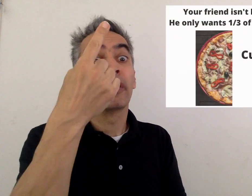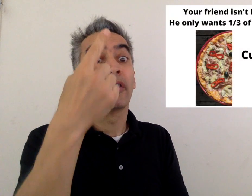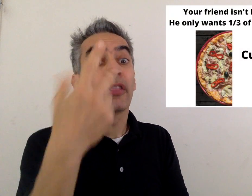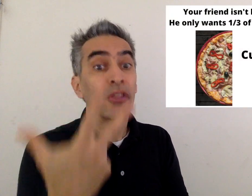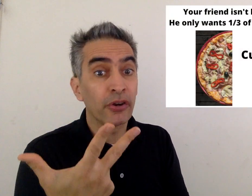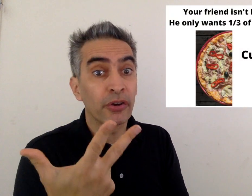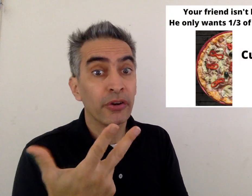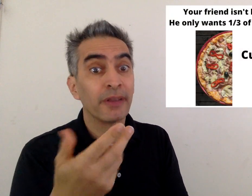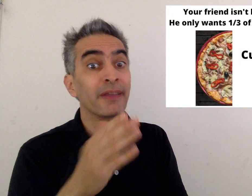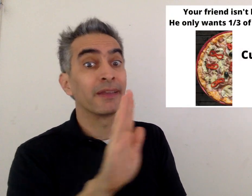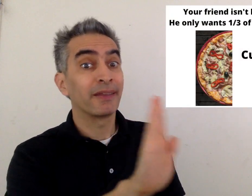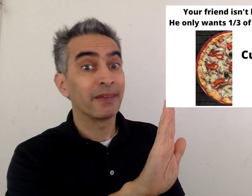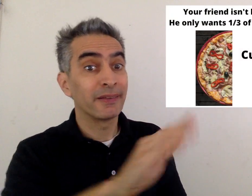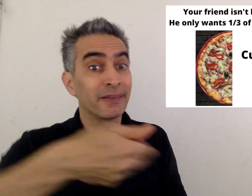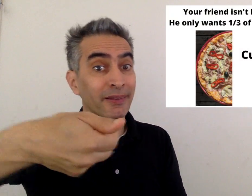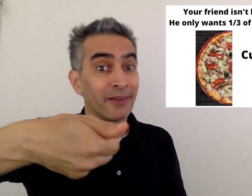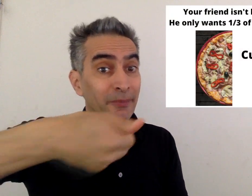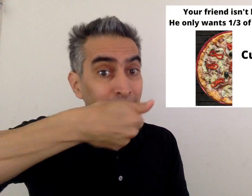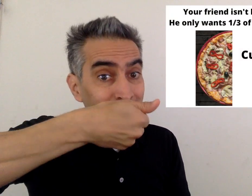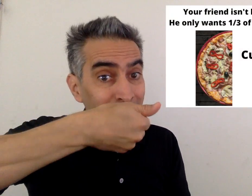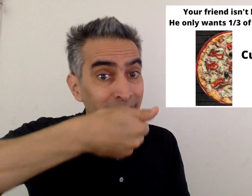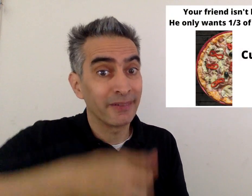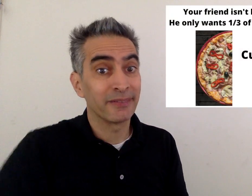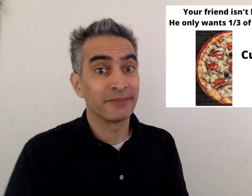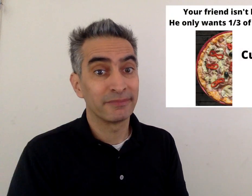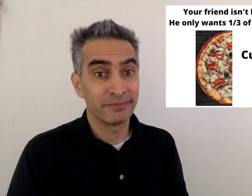He only wants to eat one-third of his pizza.